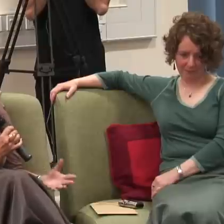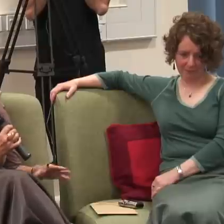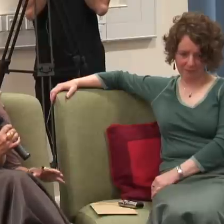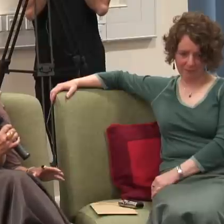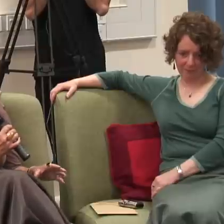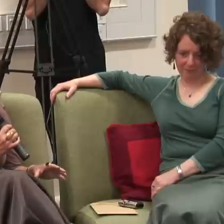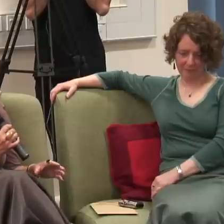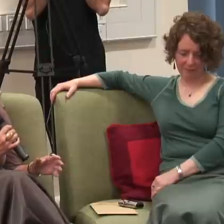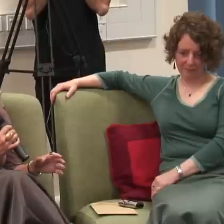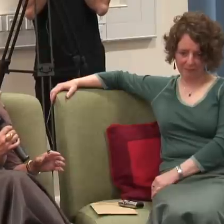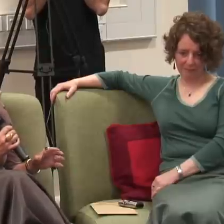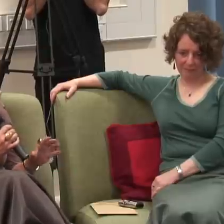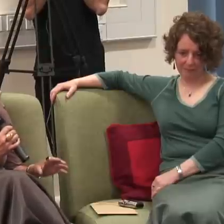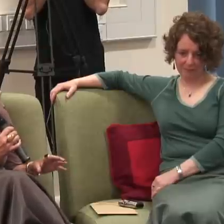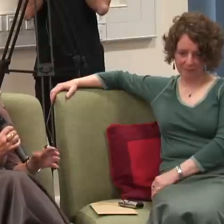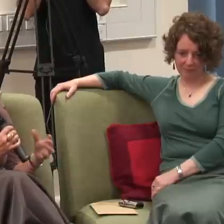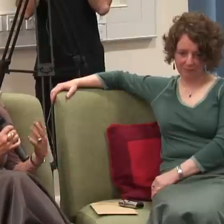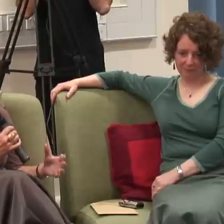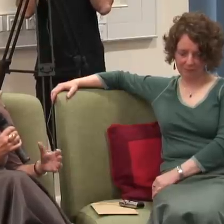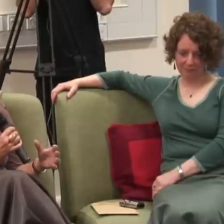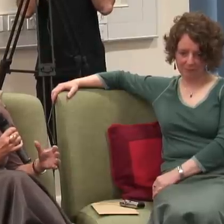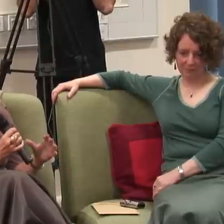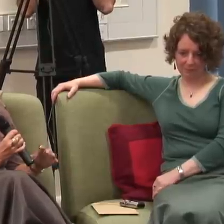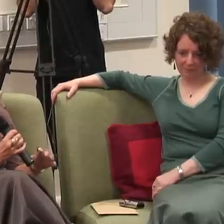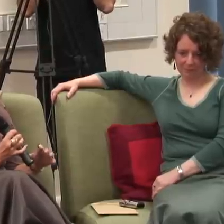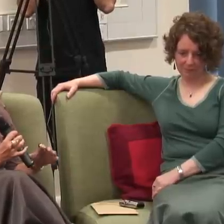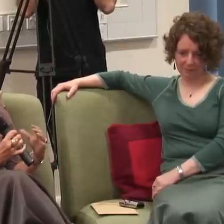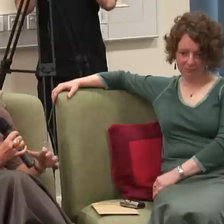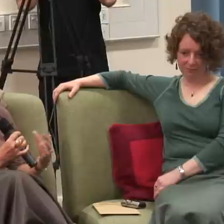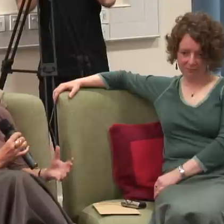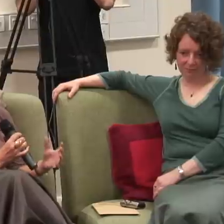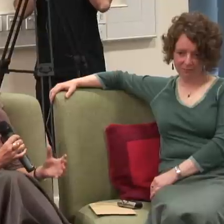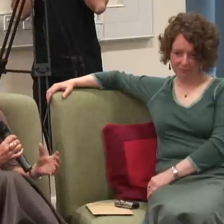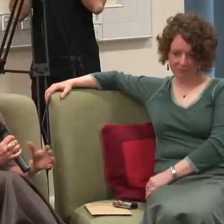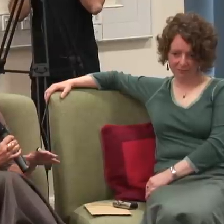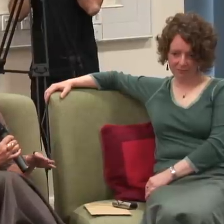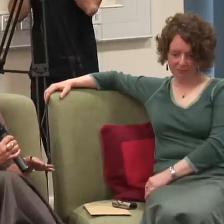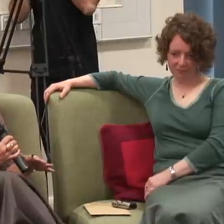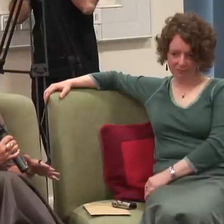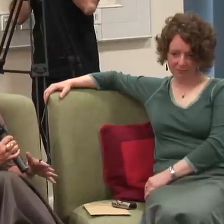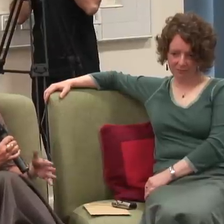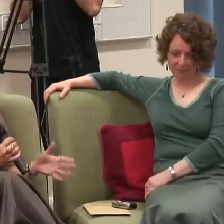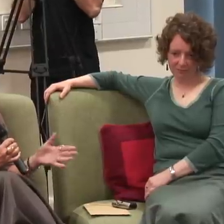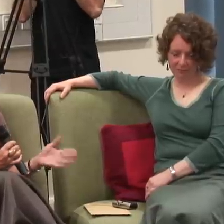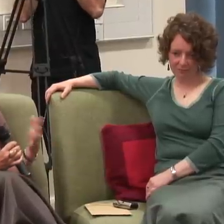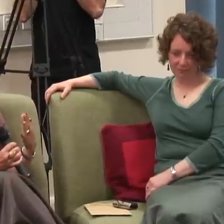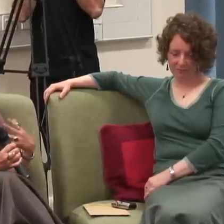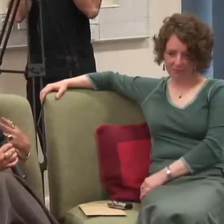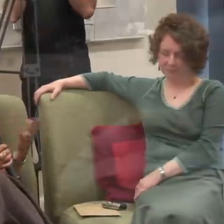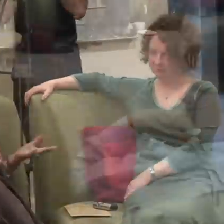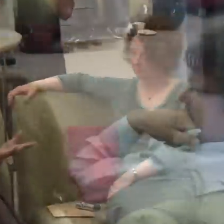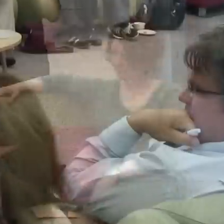well, in your thinking around the state coercion and social control. And I think